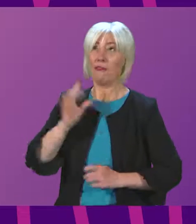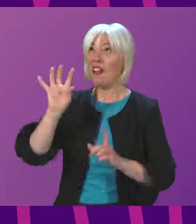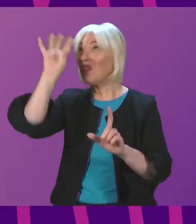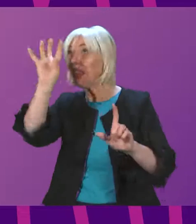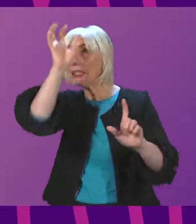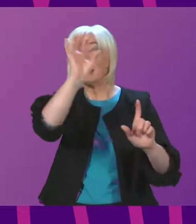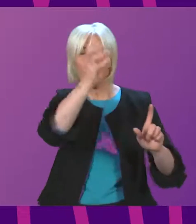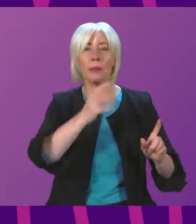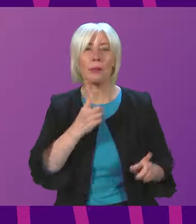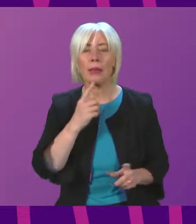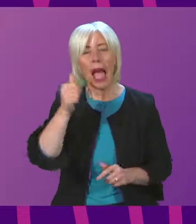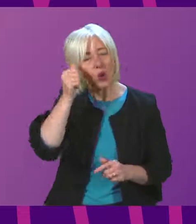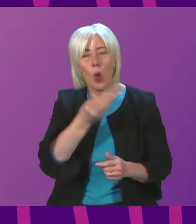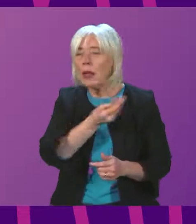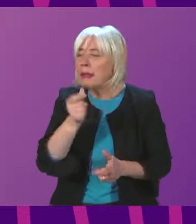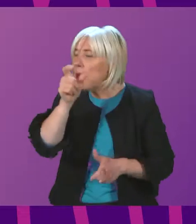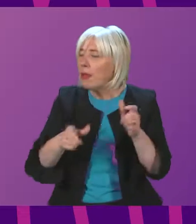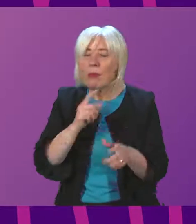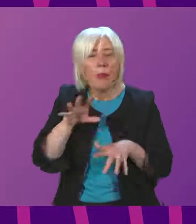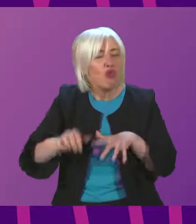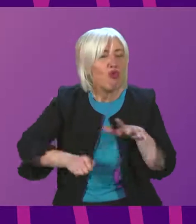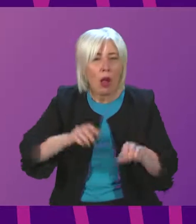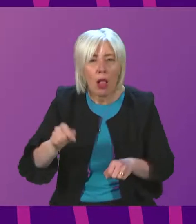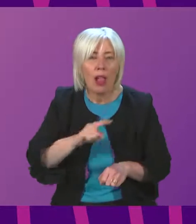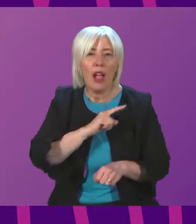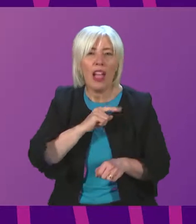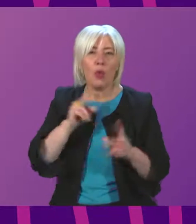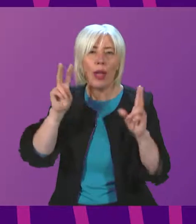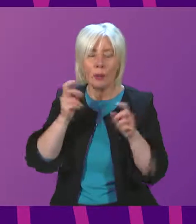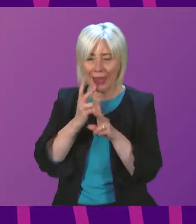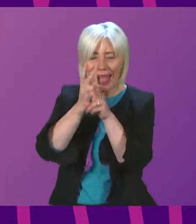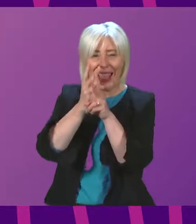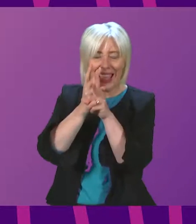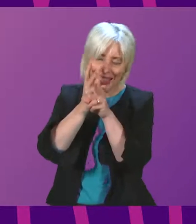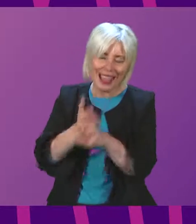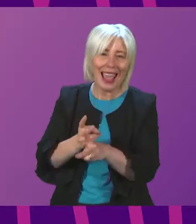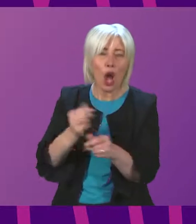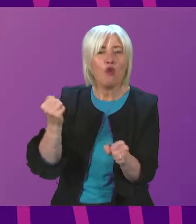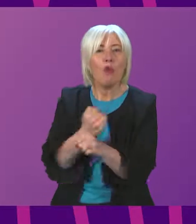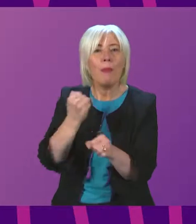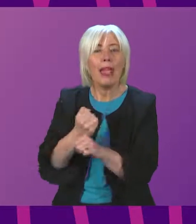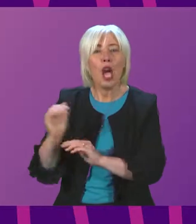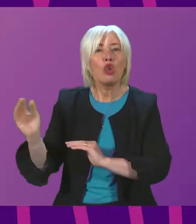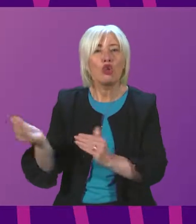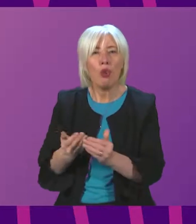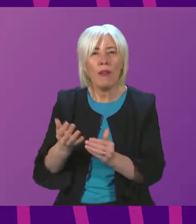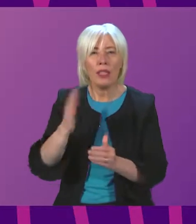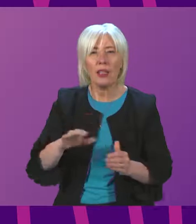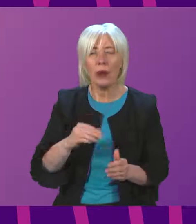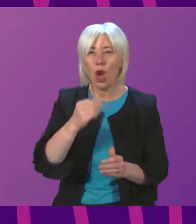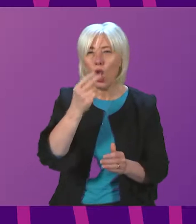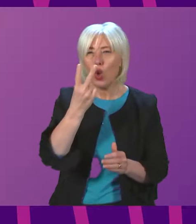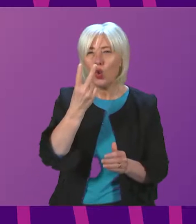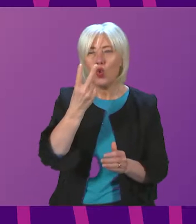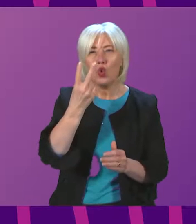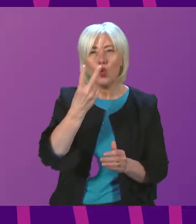about people who might struggle, and that's why Care and Repair Services have dealt with just short of 2,500 inquiries